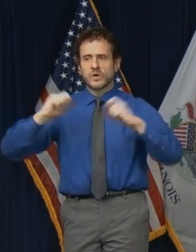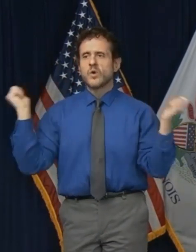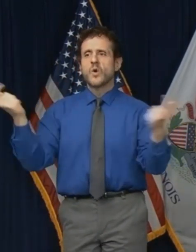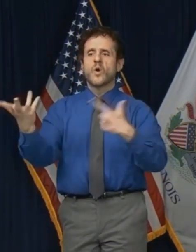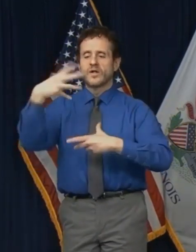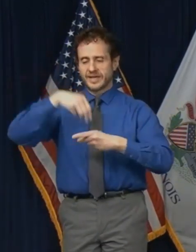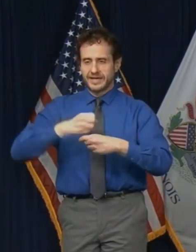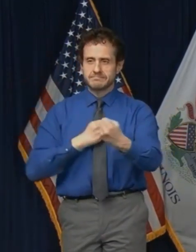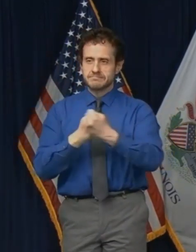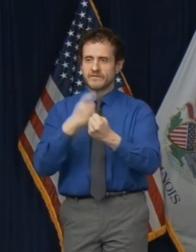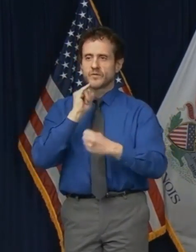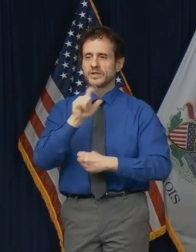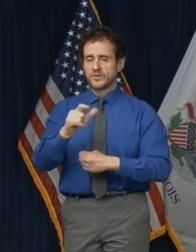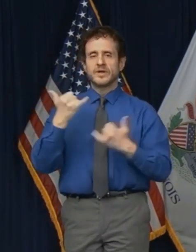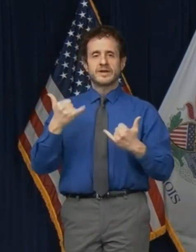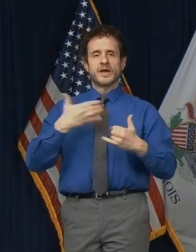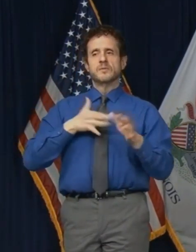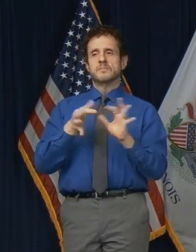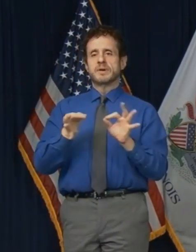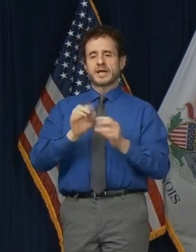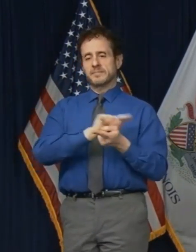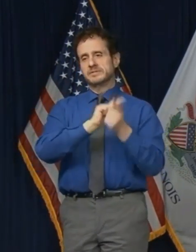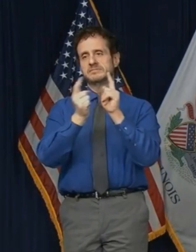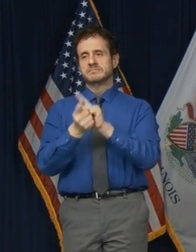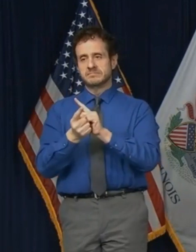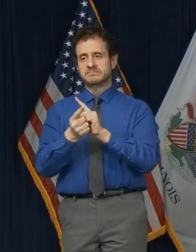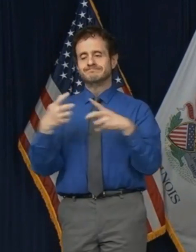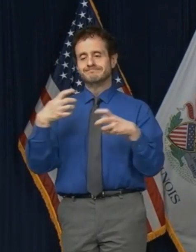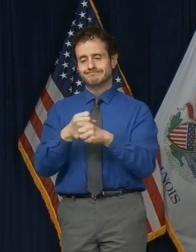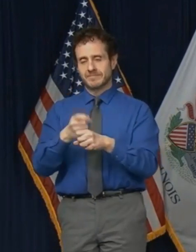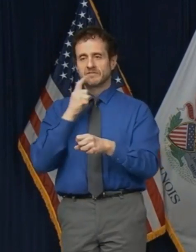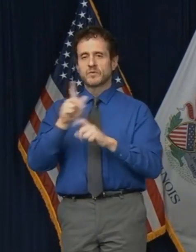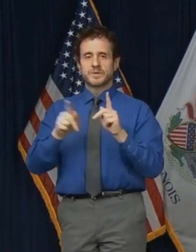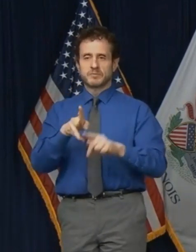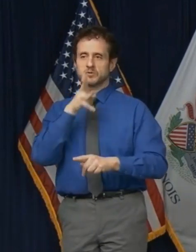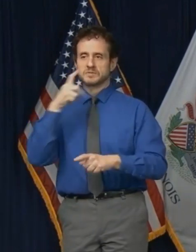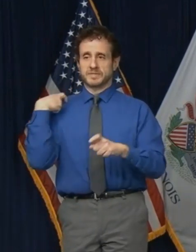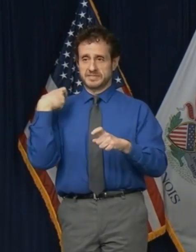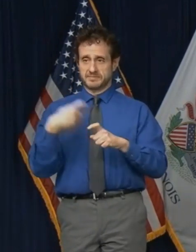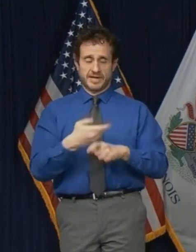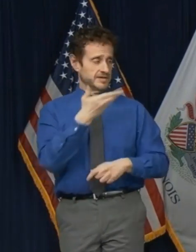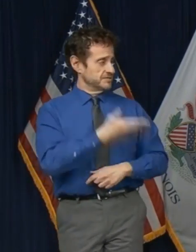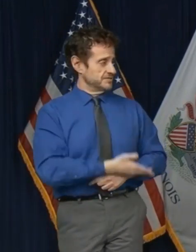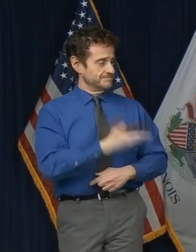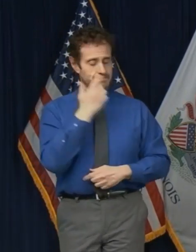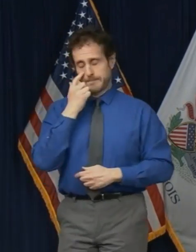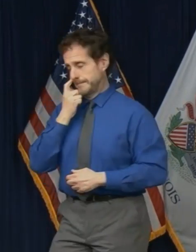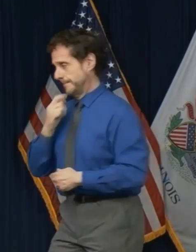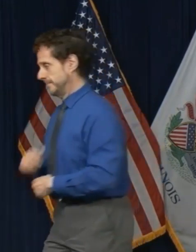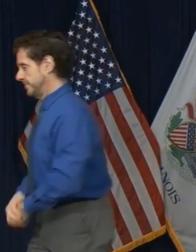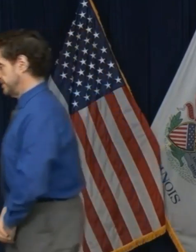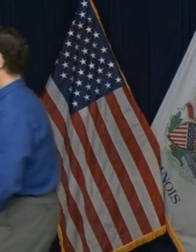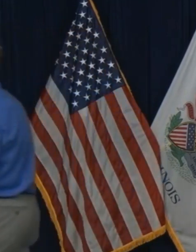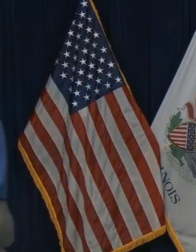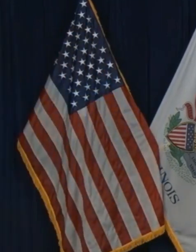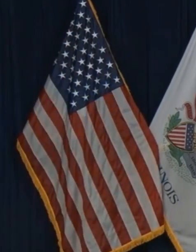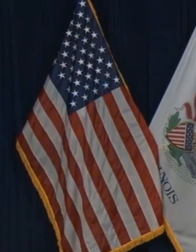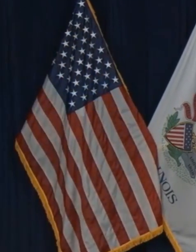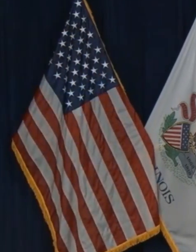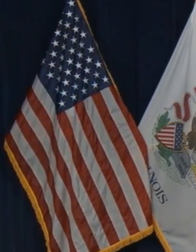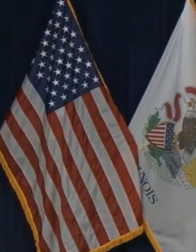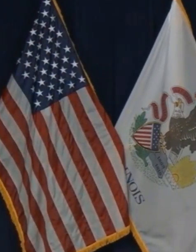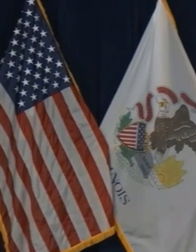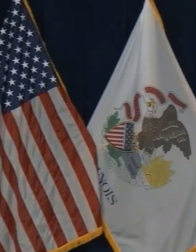Now I'll summarize comments for our Spanish-speaking population. Good afternoon. I would like